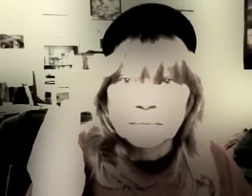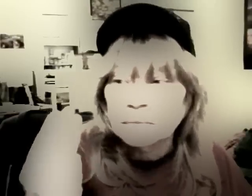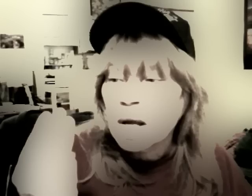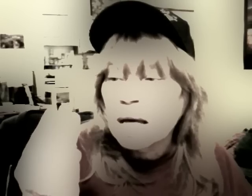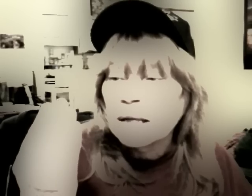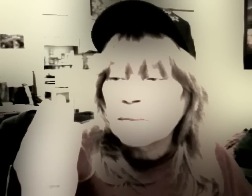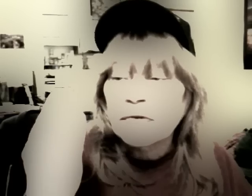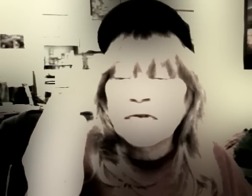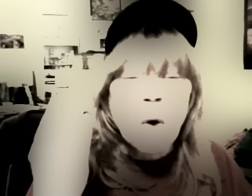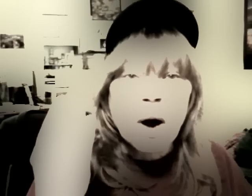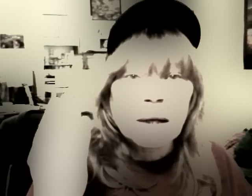Number four,